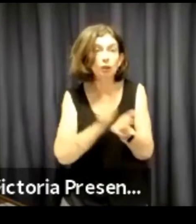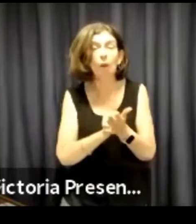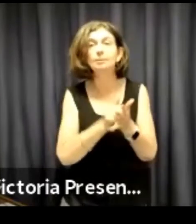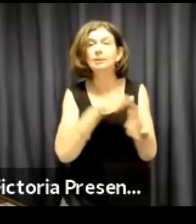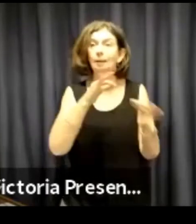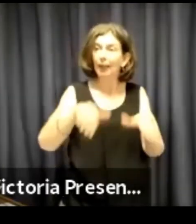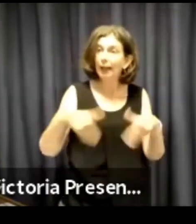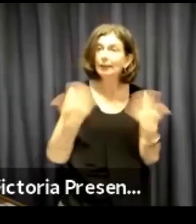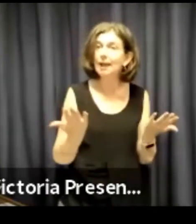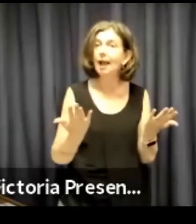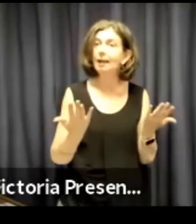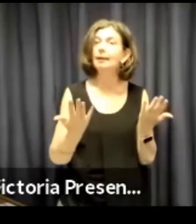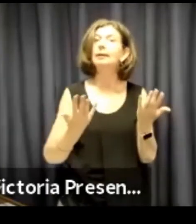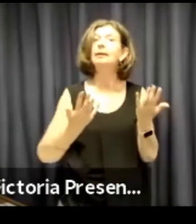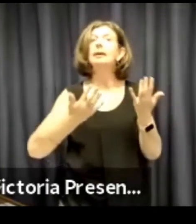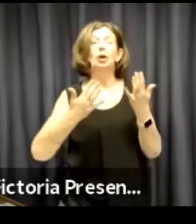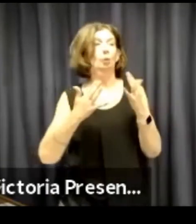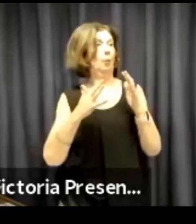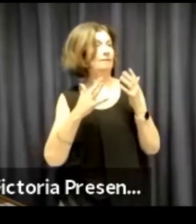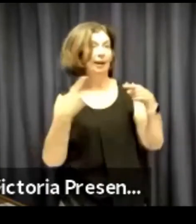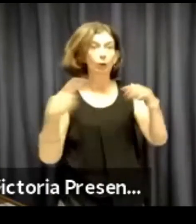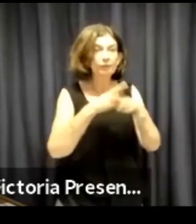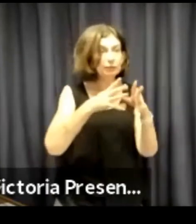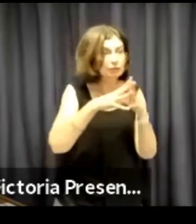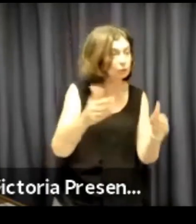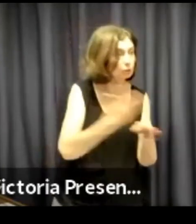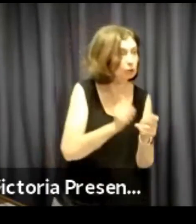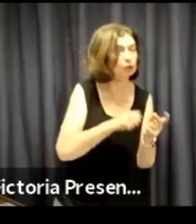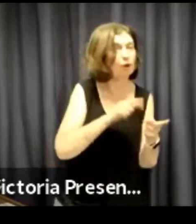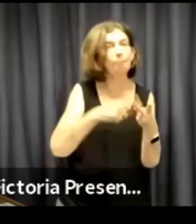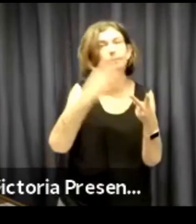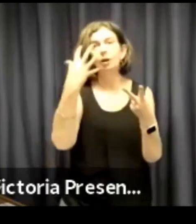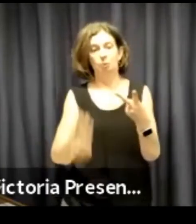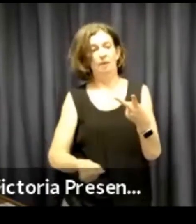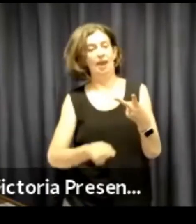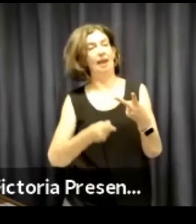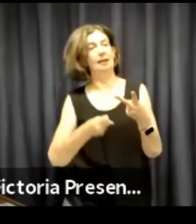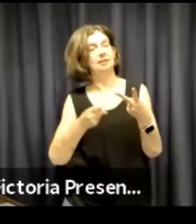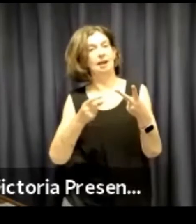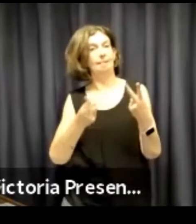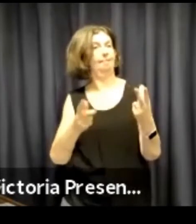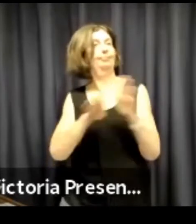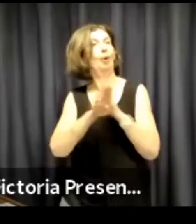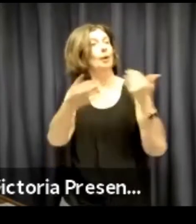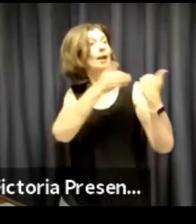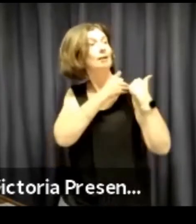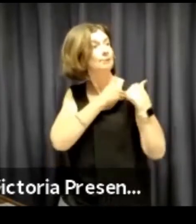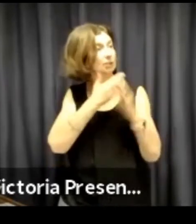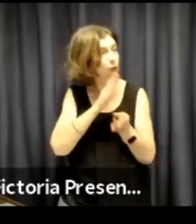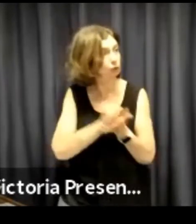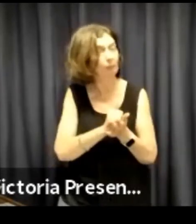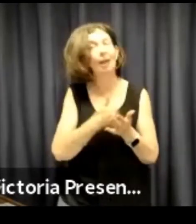learning opportunity for all of us. We've had planning days and workshops, conflict resolution,